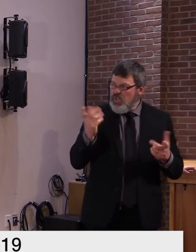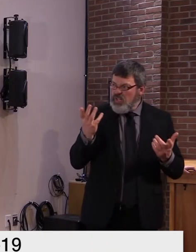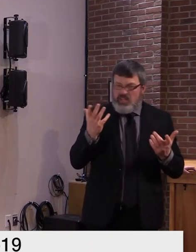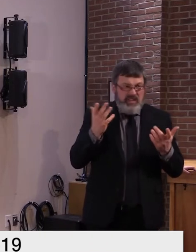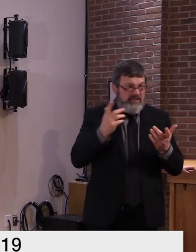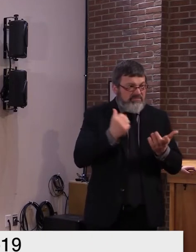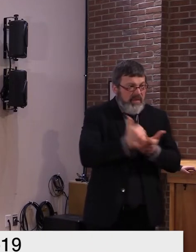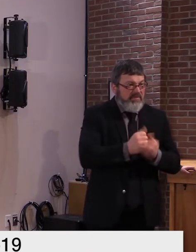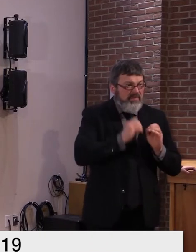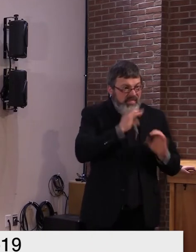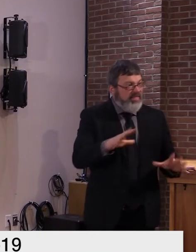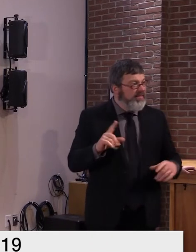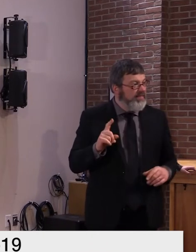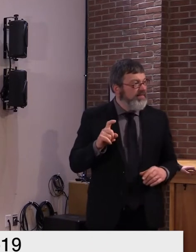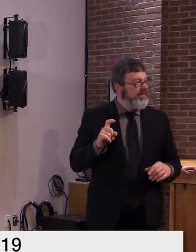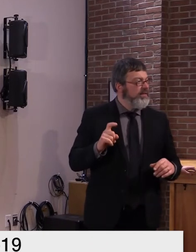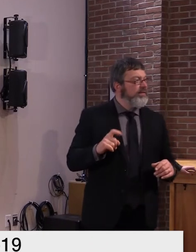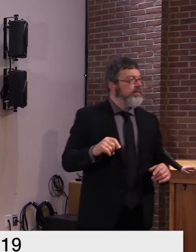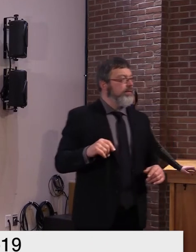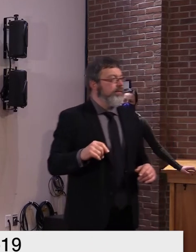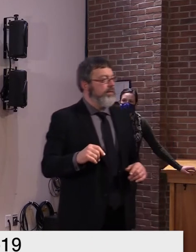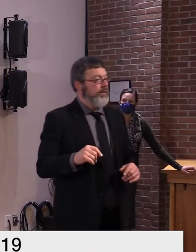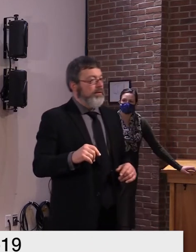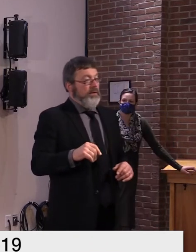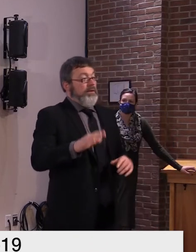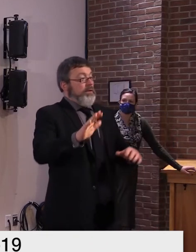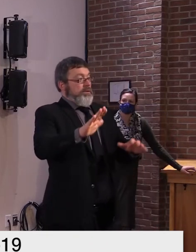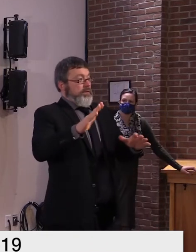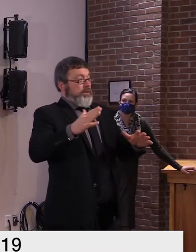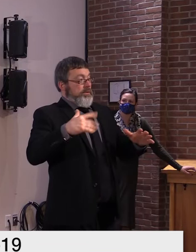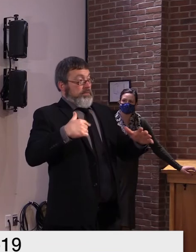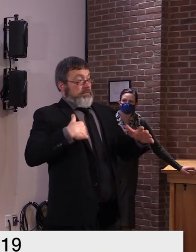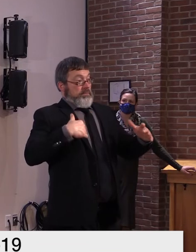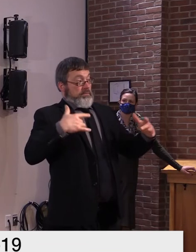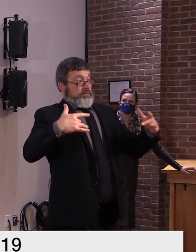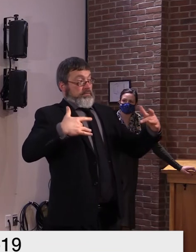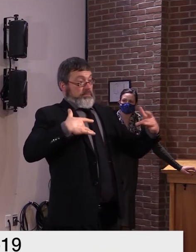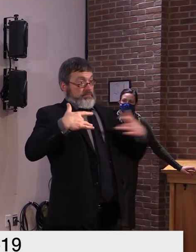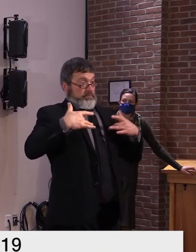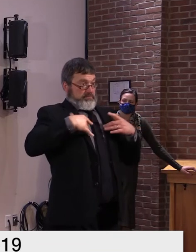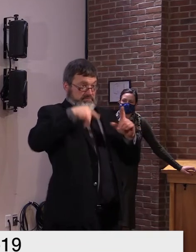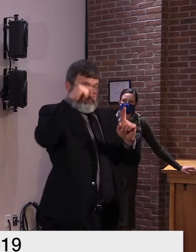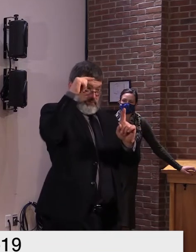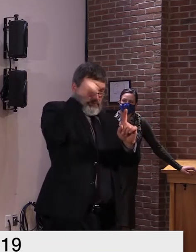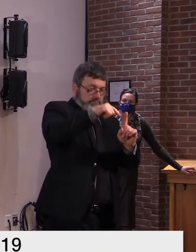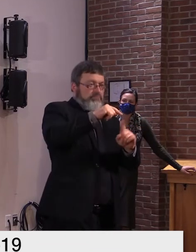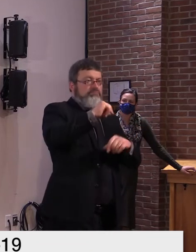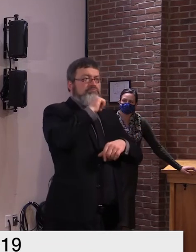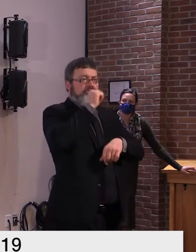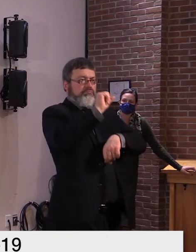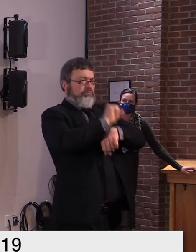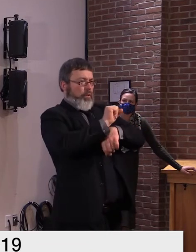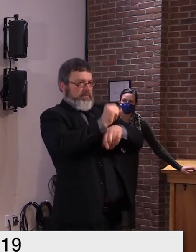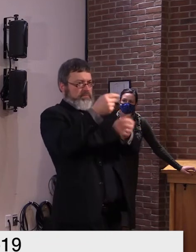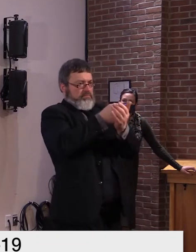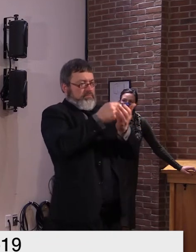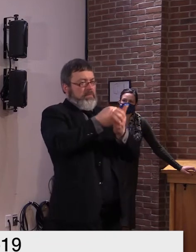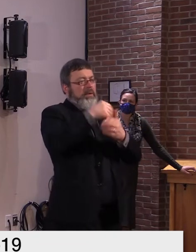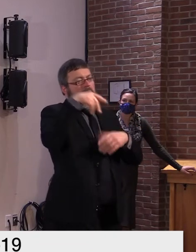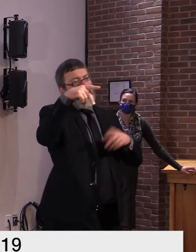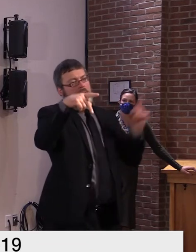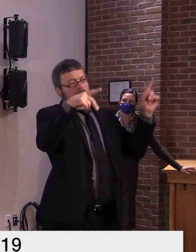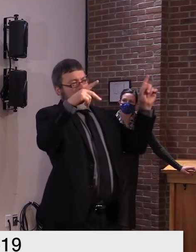or pua we believe there's anywhere from 15 to 20 000 vermonters will be impacted